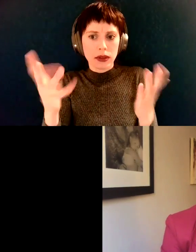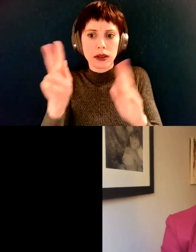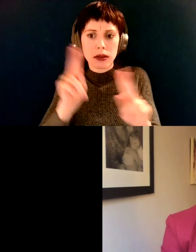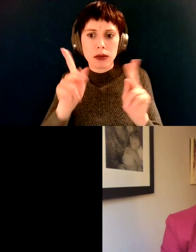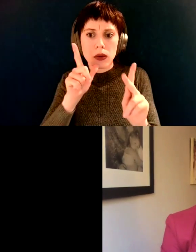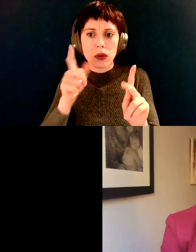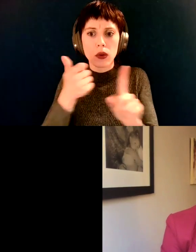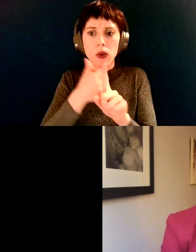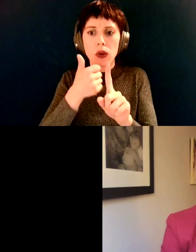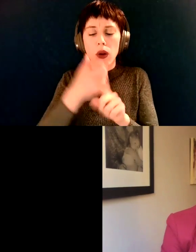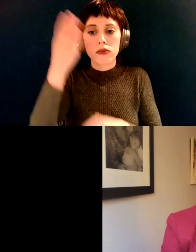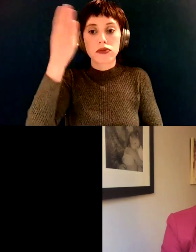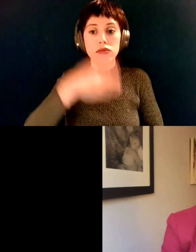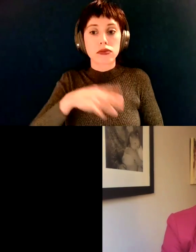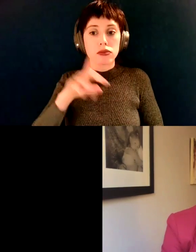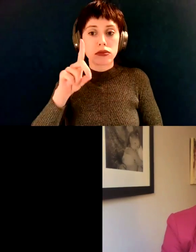to be.